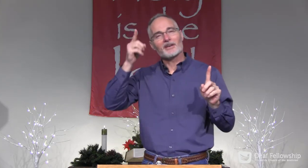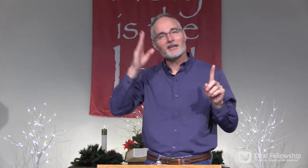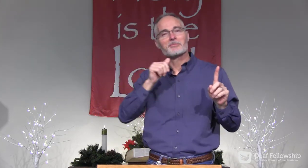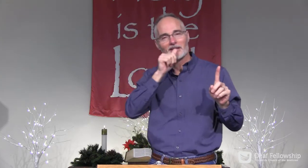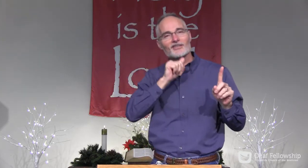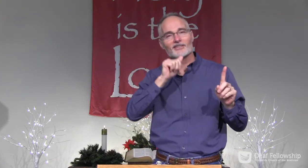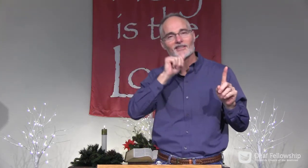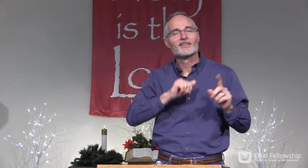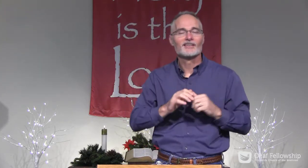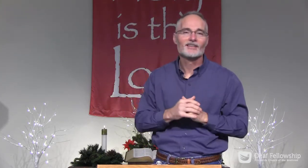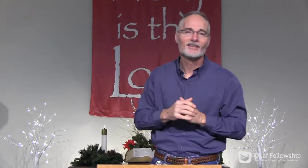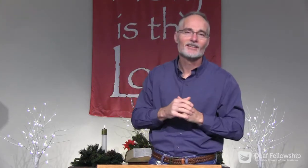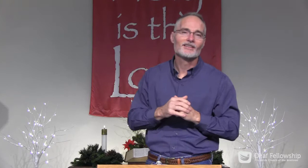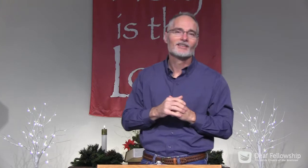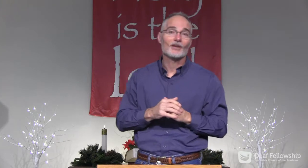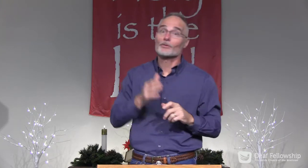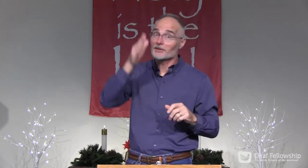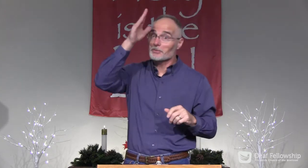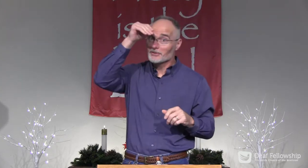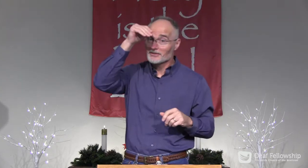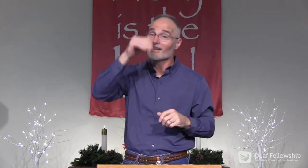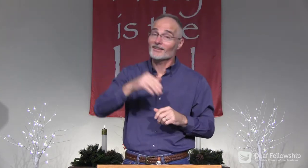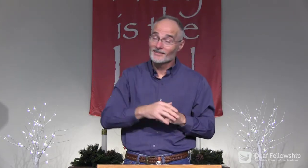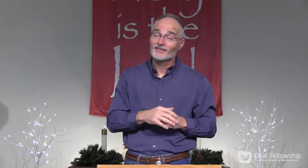But you know what? God is patient.